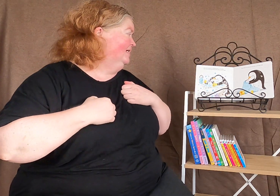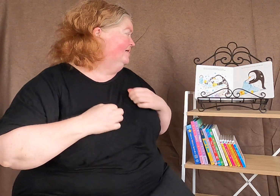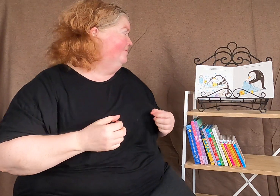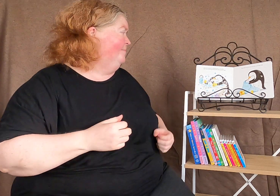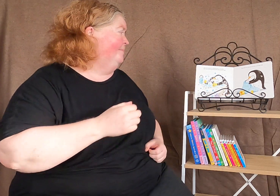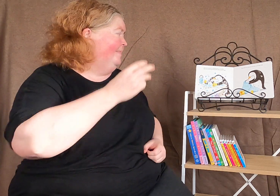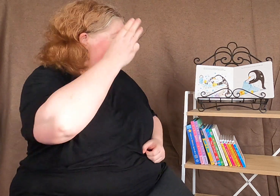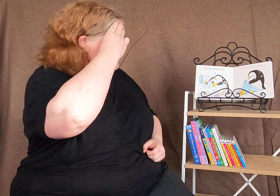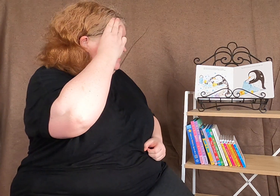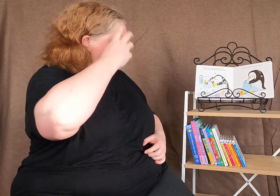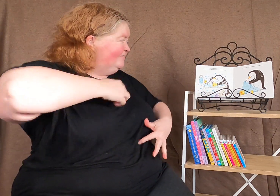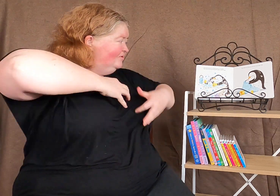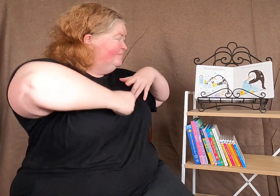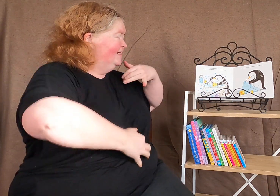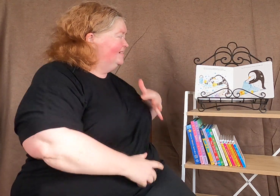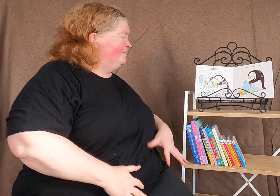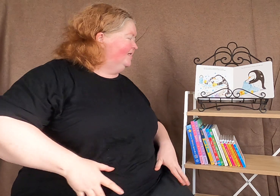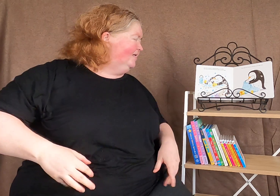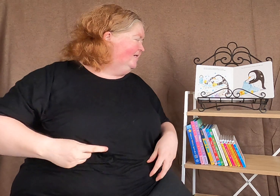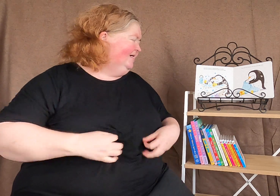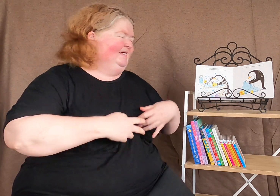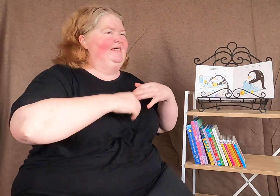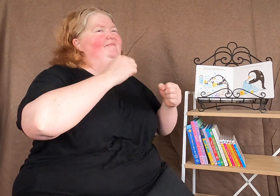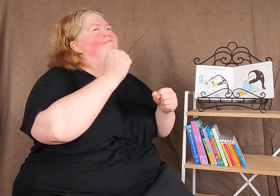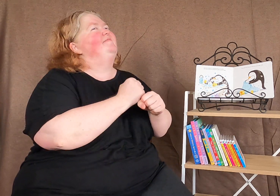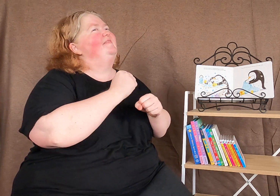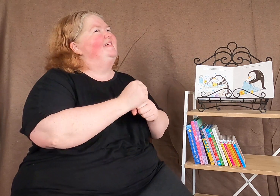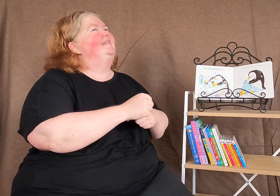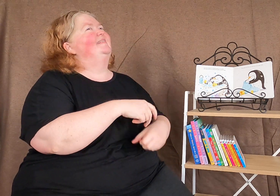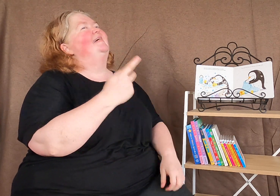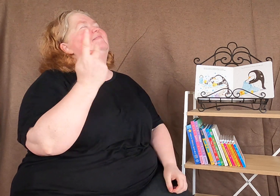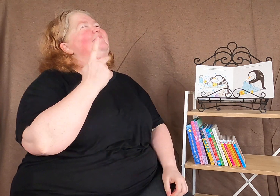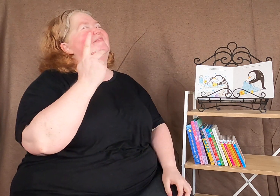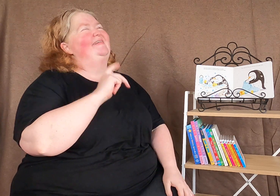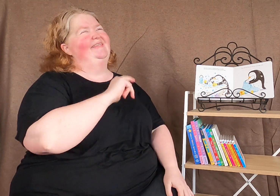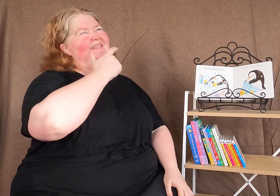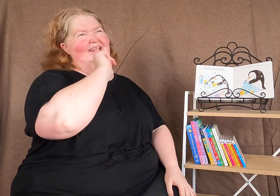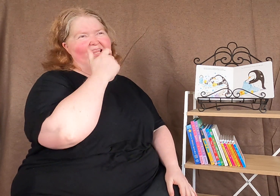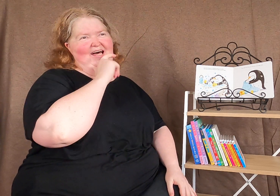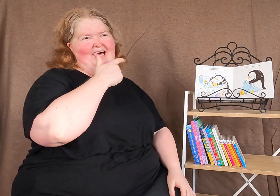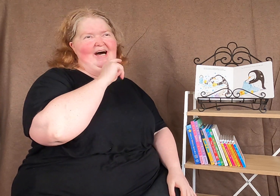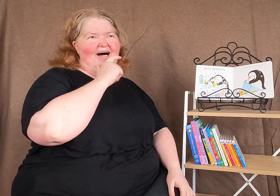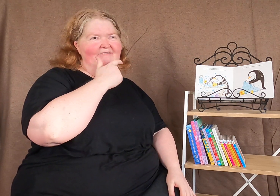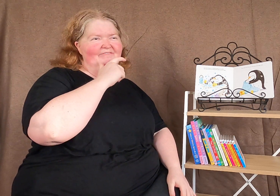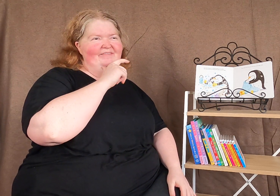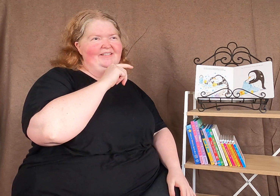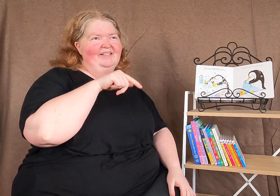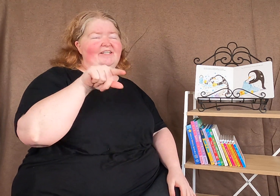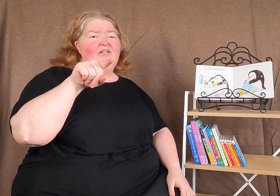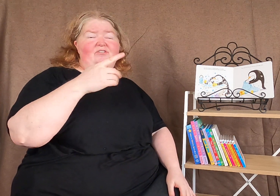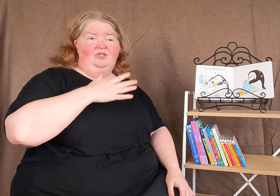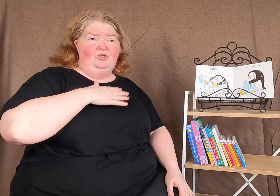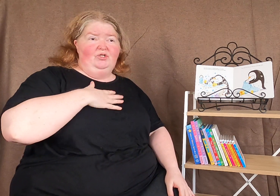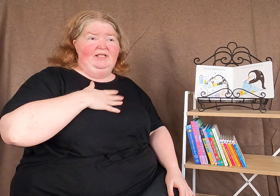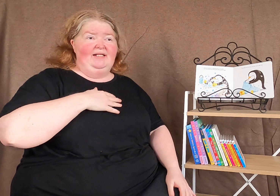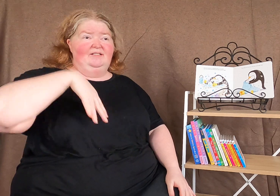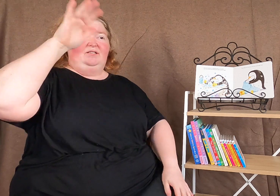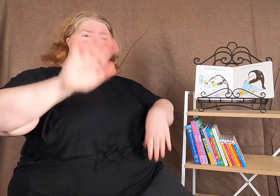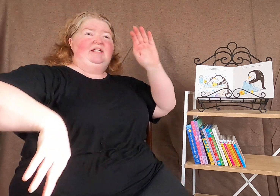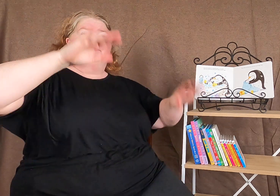Mummy tickles my tummy and makes us both laugh. Do you like to splash,